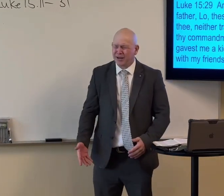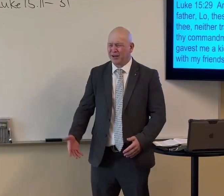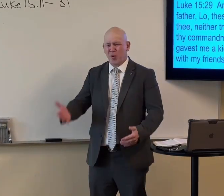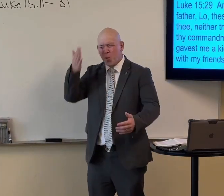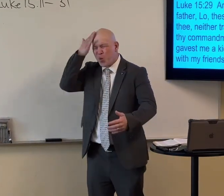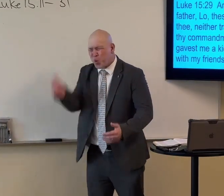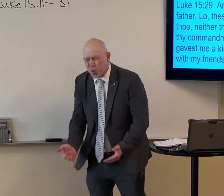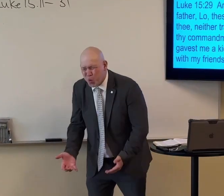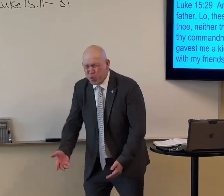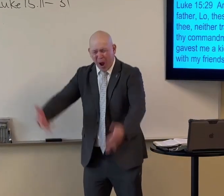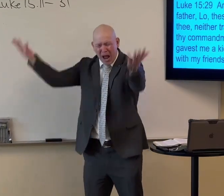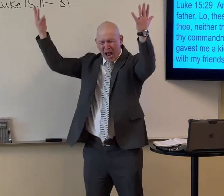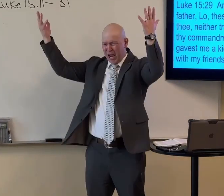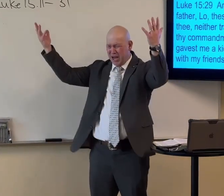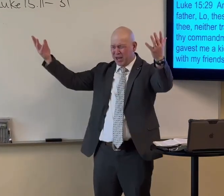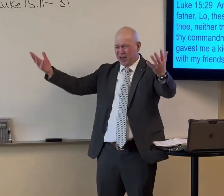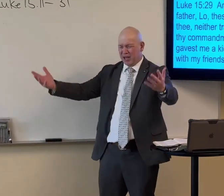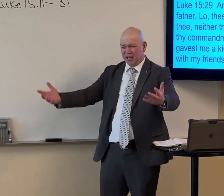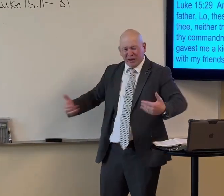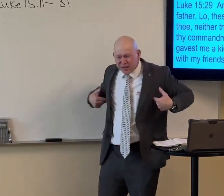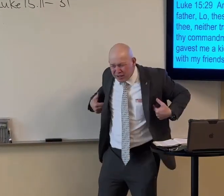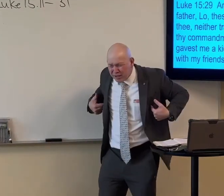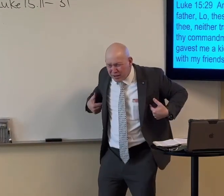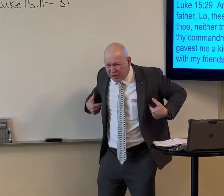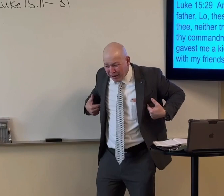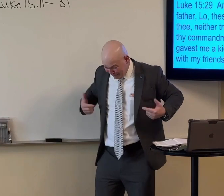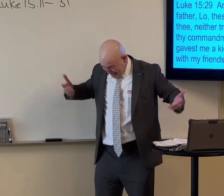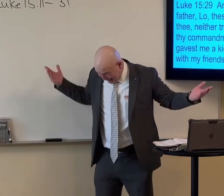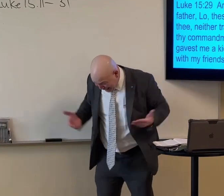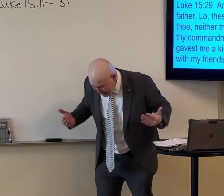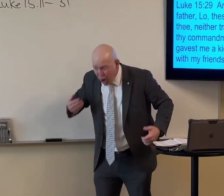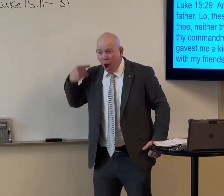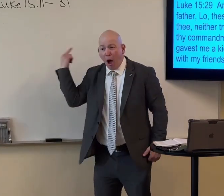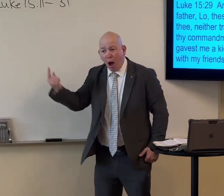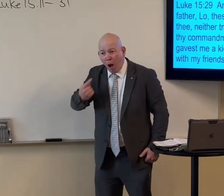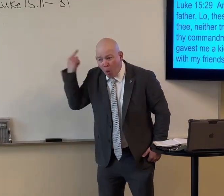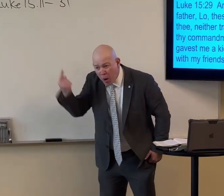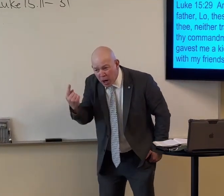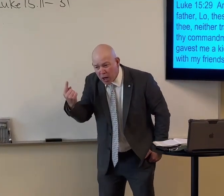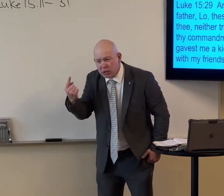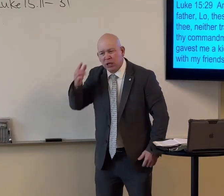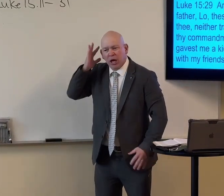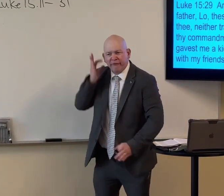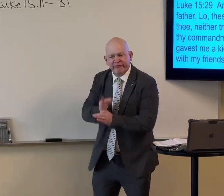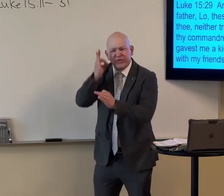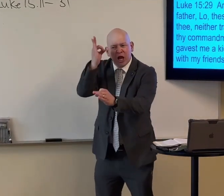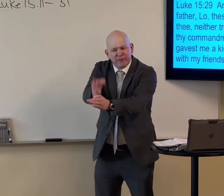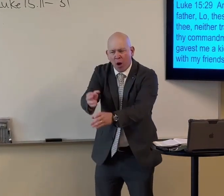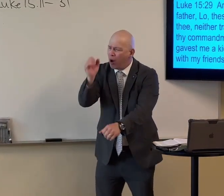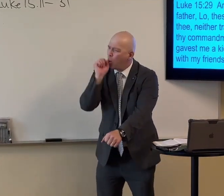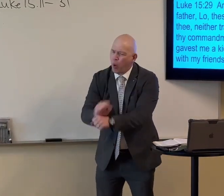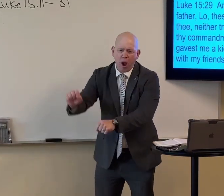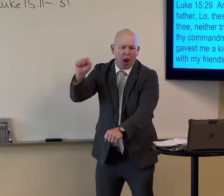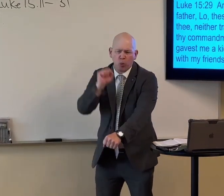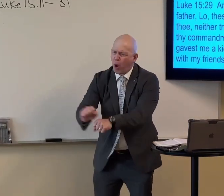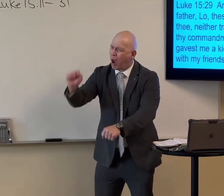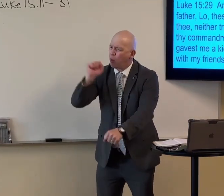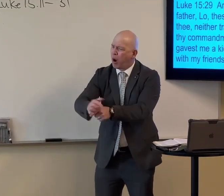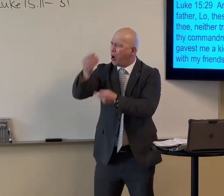He says. Dad. What are you doing? What? You see me, right? I've been here. I've been faithful.